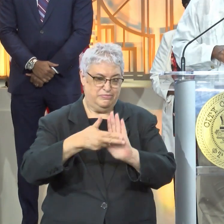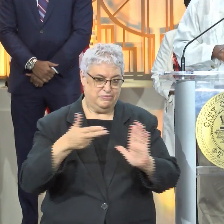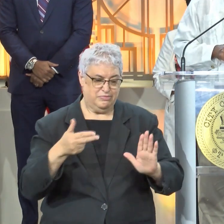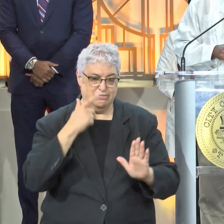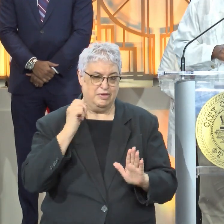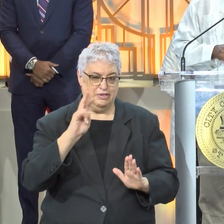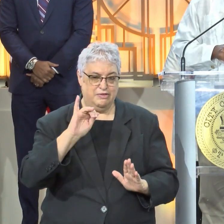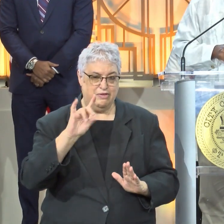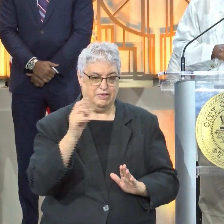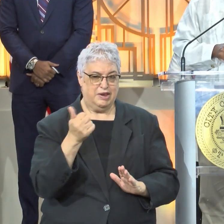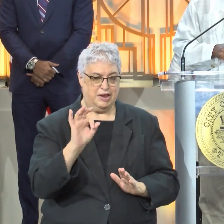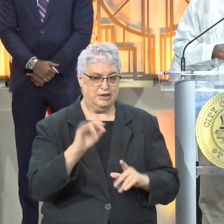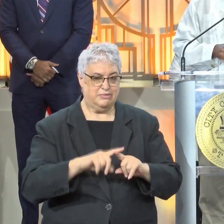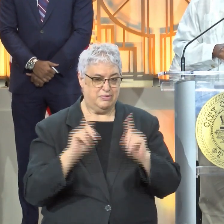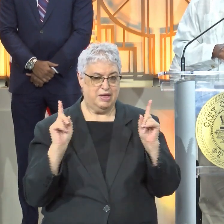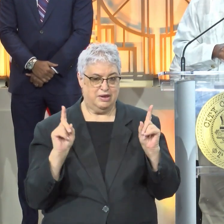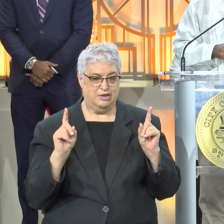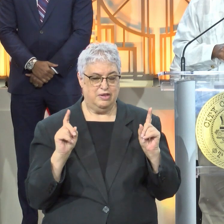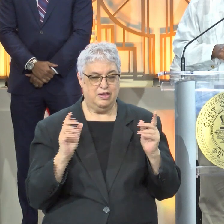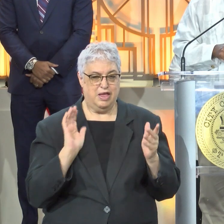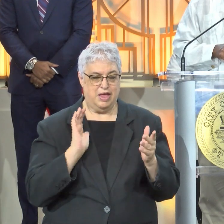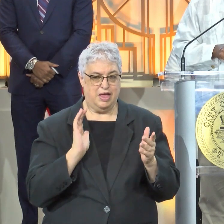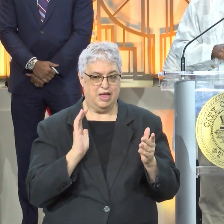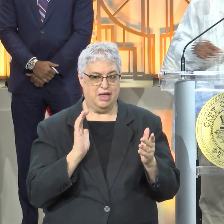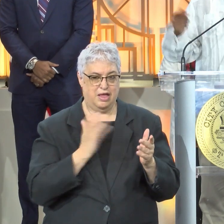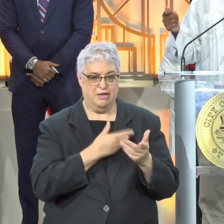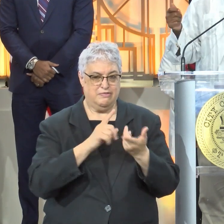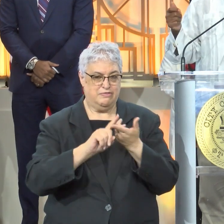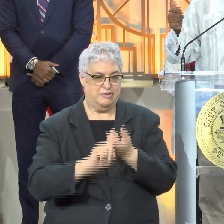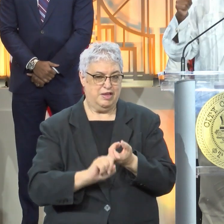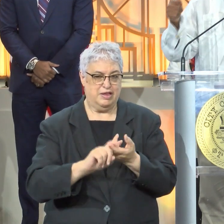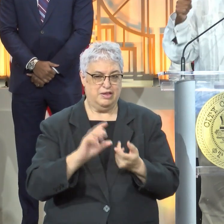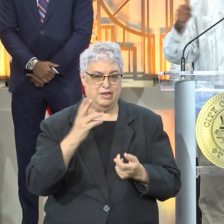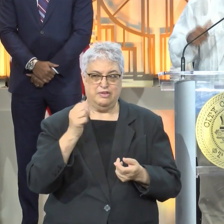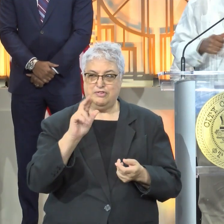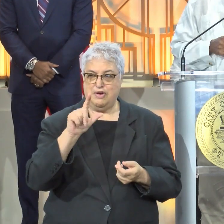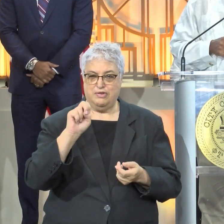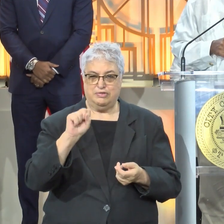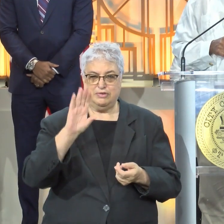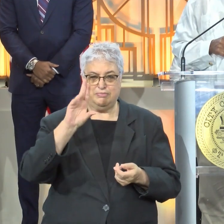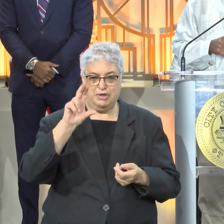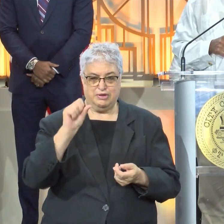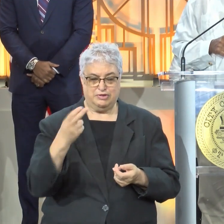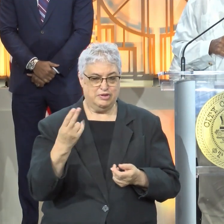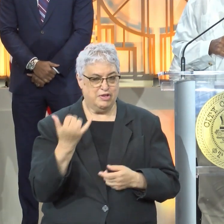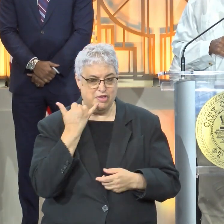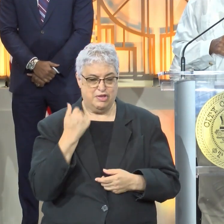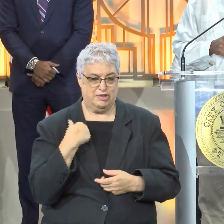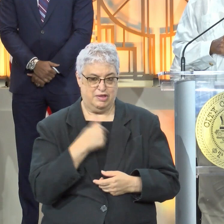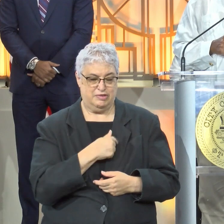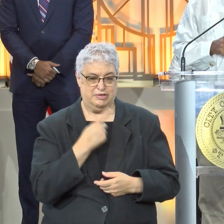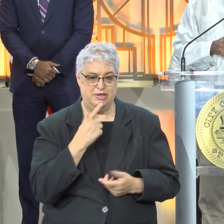of COVID-19. But a good friend of the congressman's, Charles Bush, called up and said